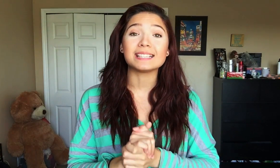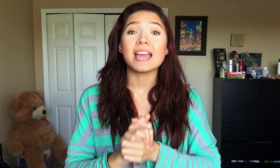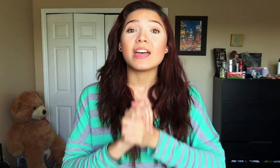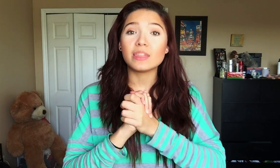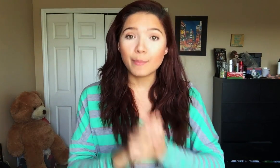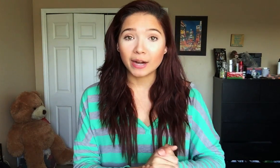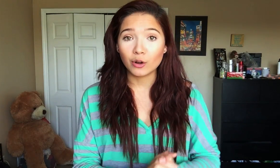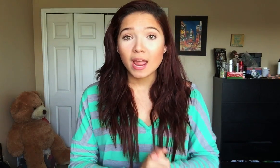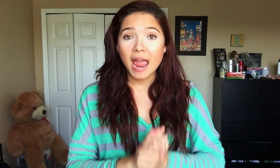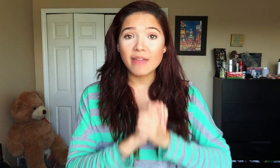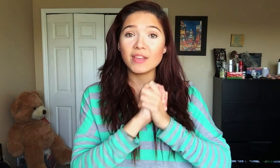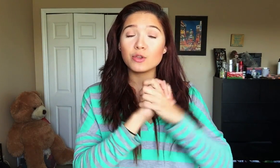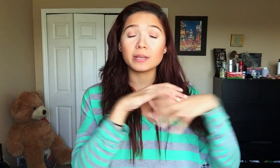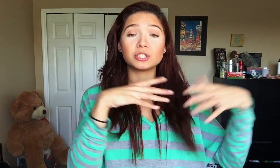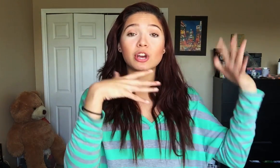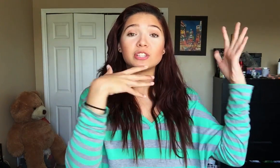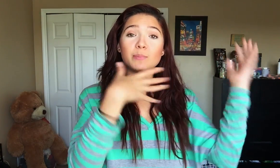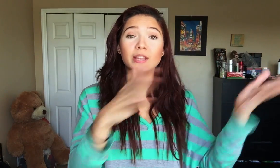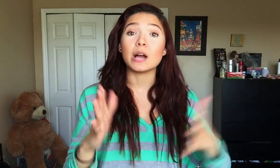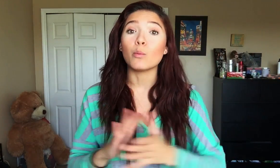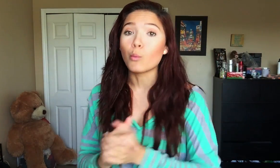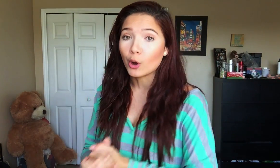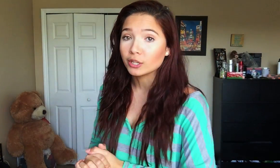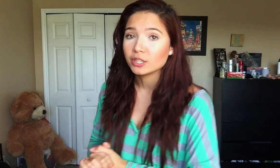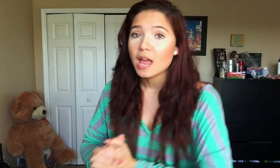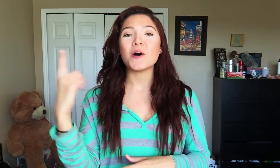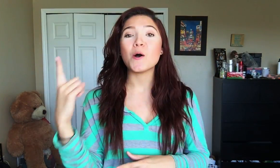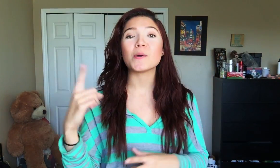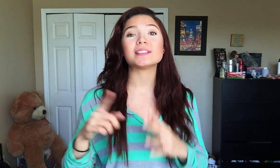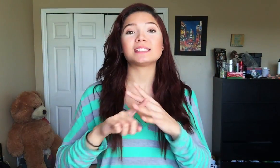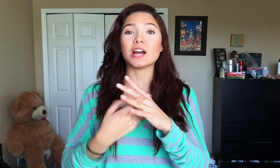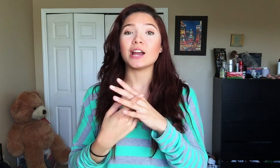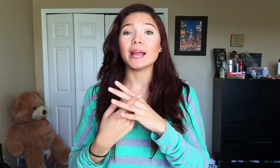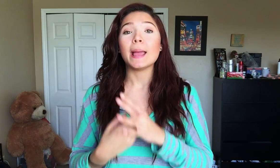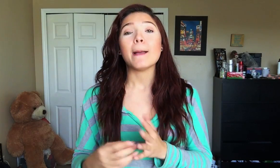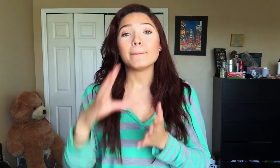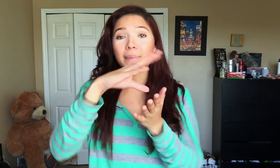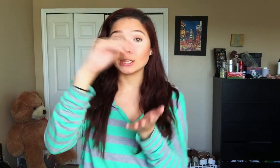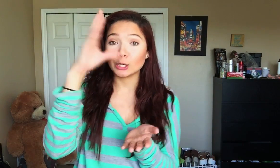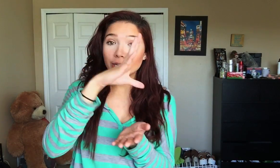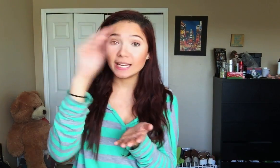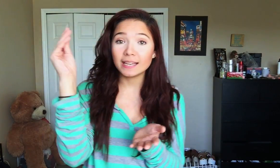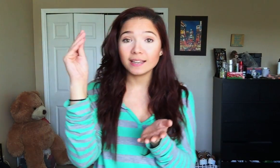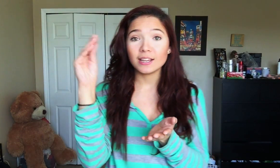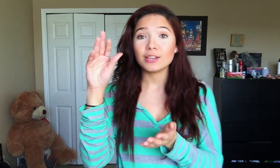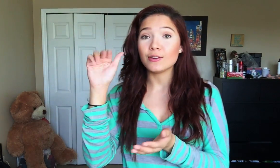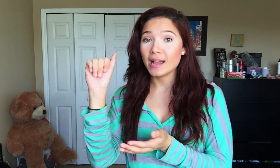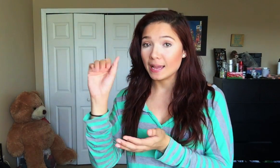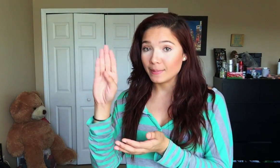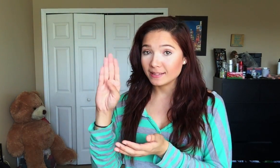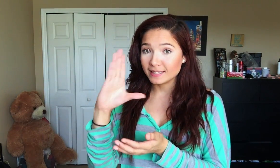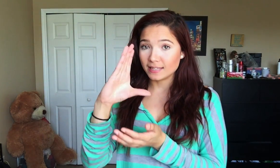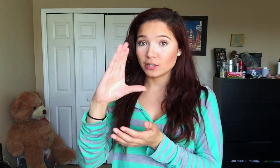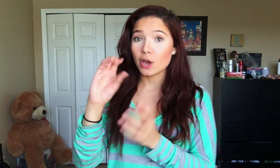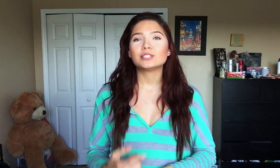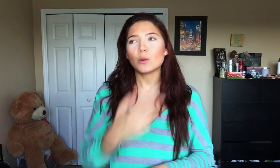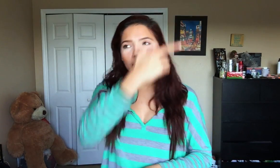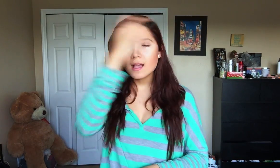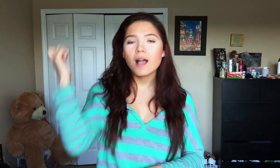the better and then you can start spelling out words always start by learning your ABC's so because